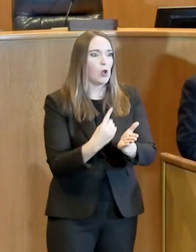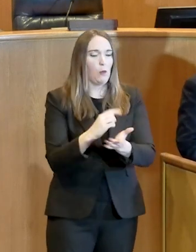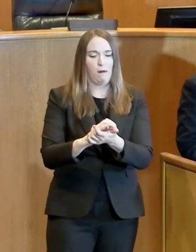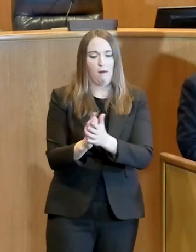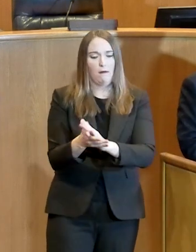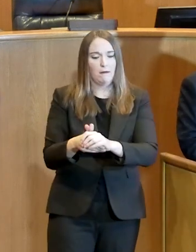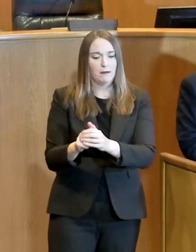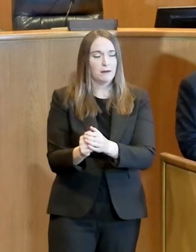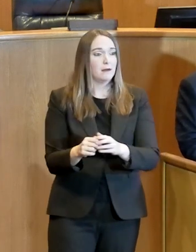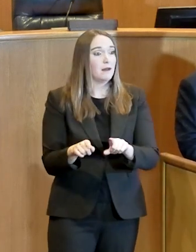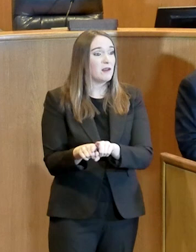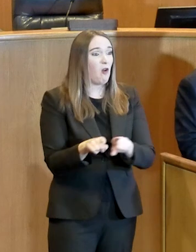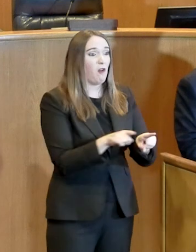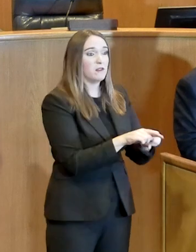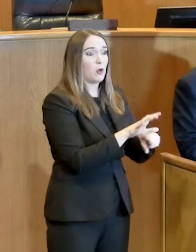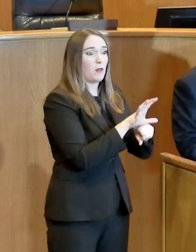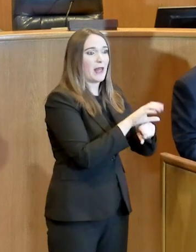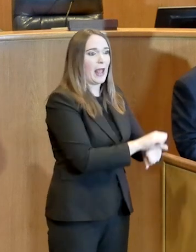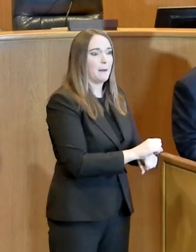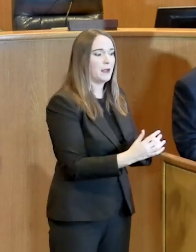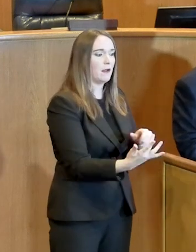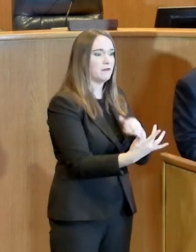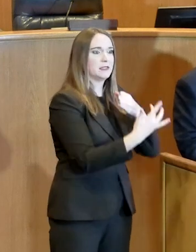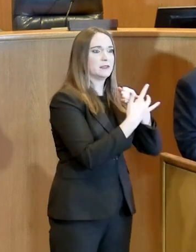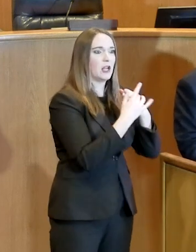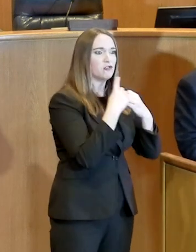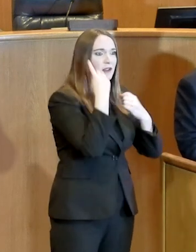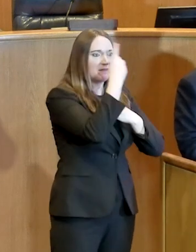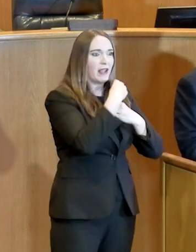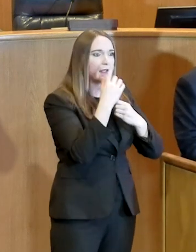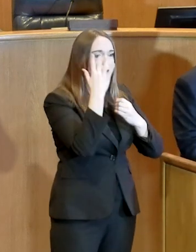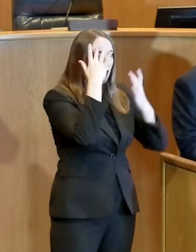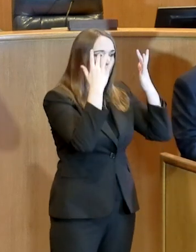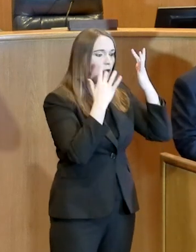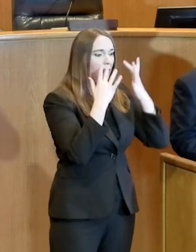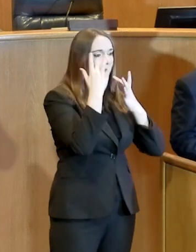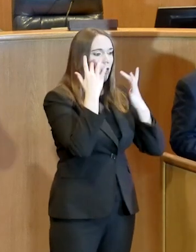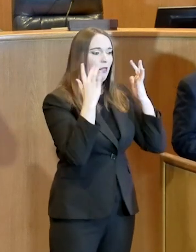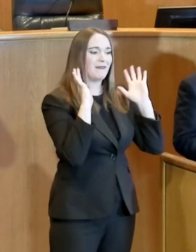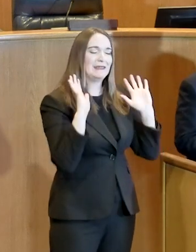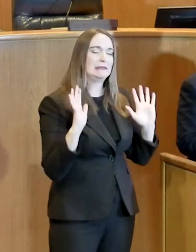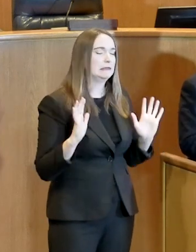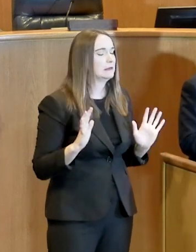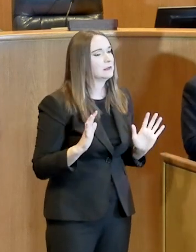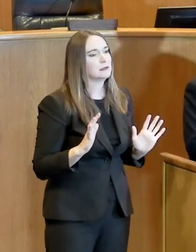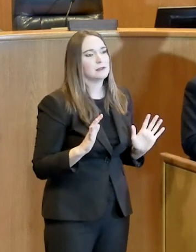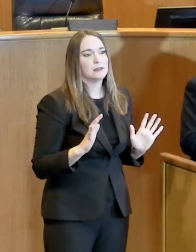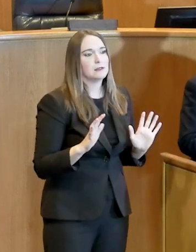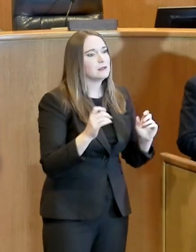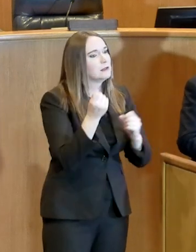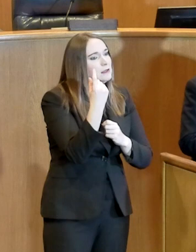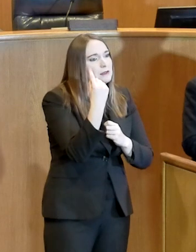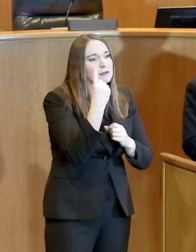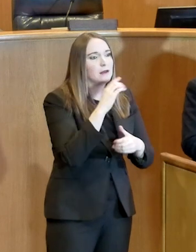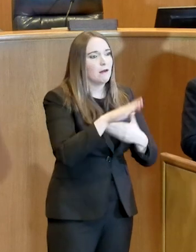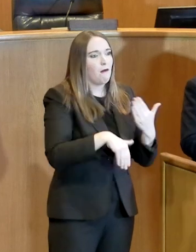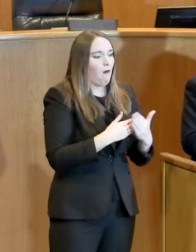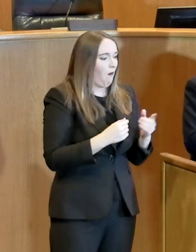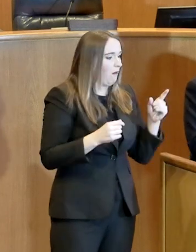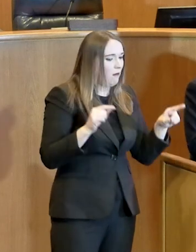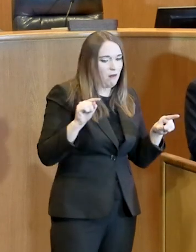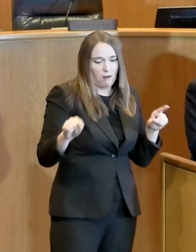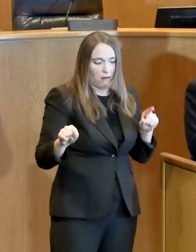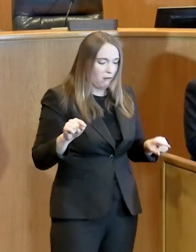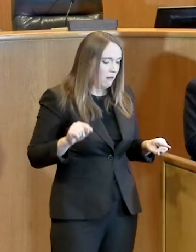be touching your eyes and mouth with unwashed hands. And please remember that this is part of that prevention